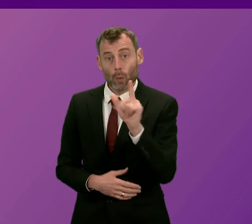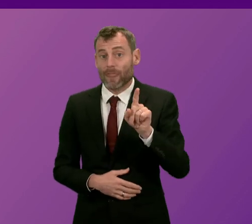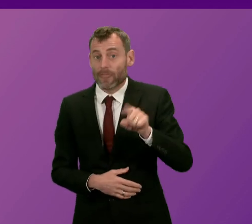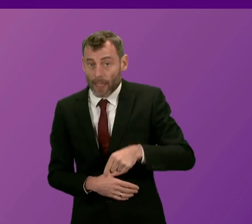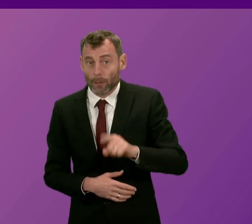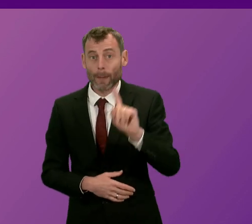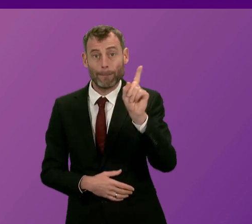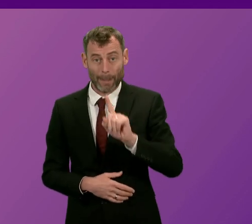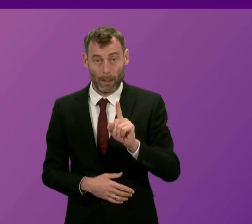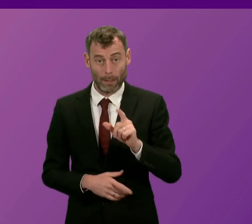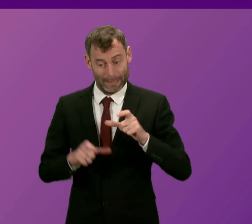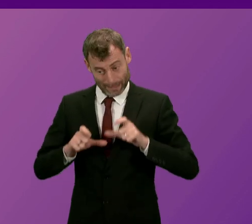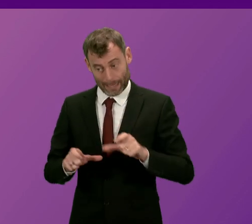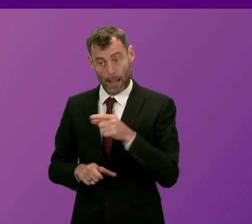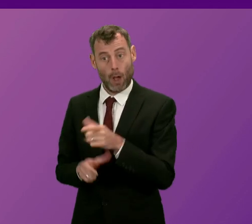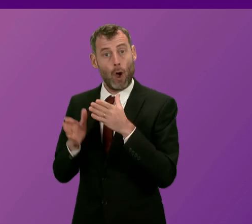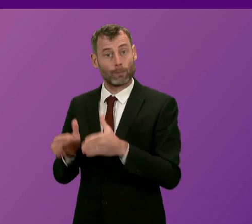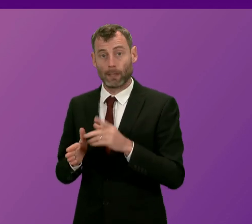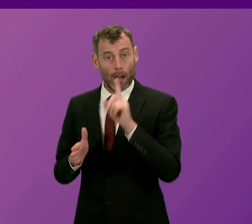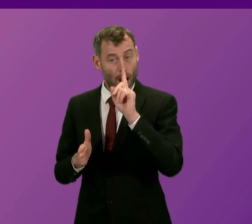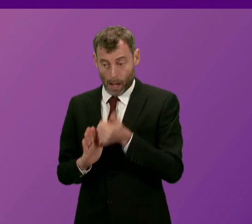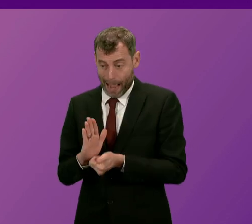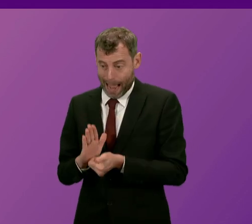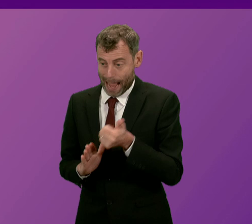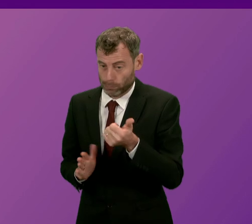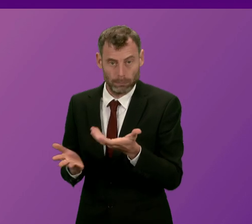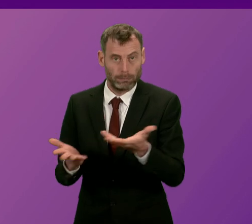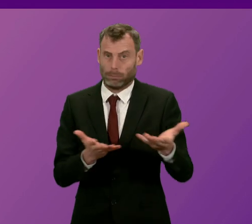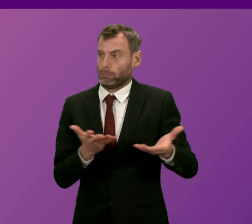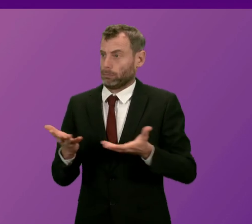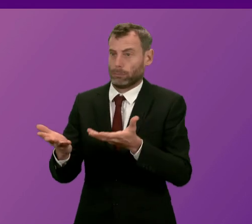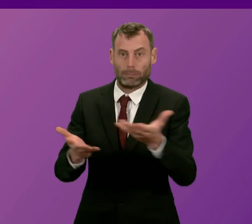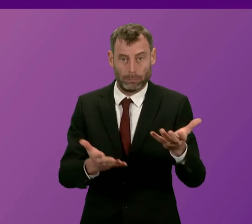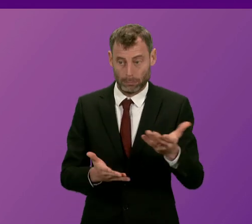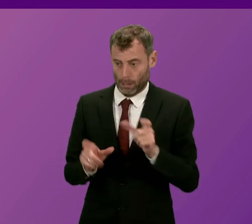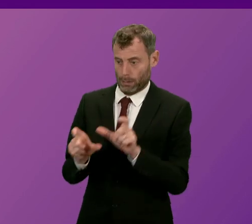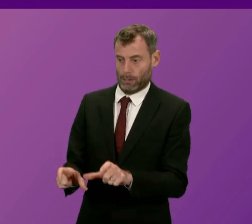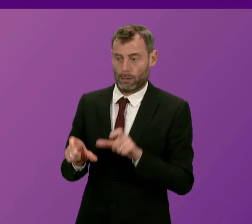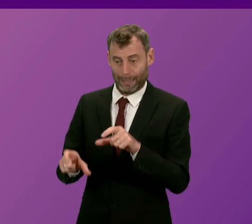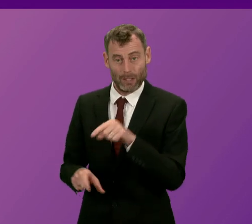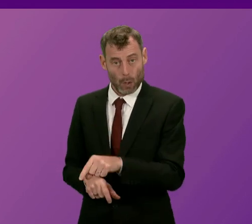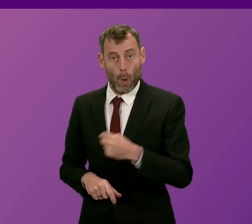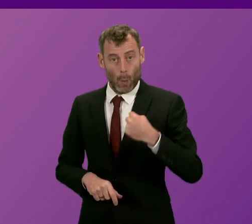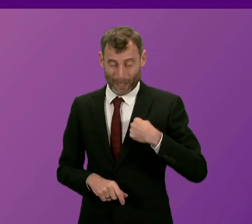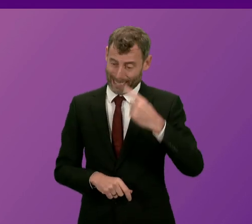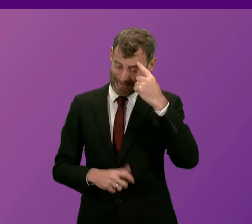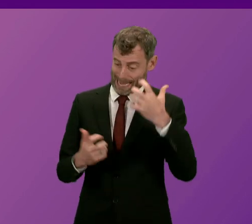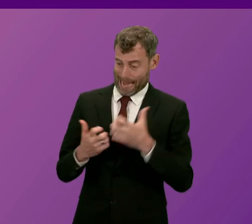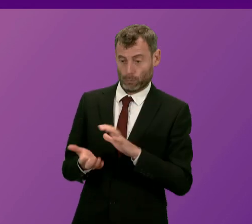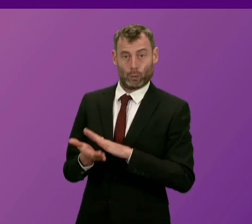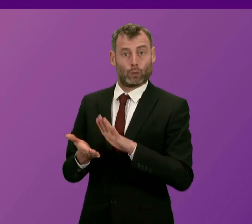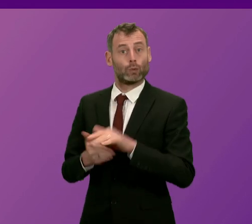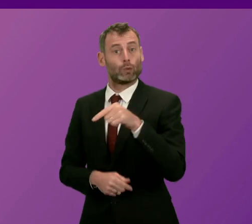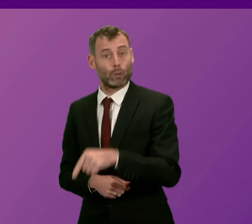who are delayed in leaving hospital at this present moment and we have been putting in sustained efforts and I think the